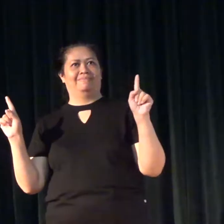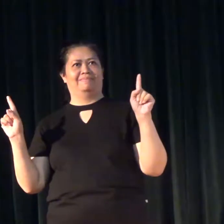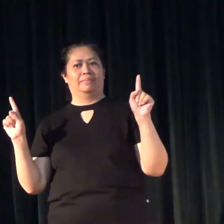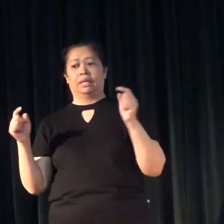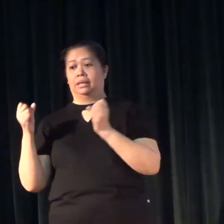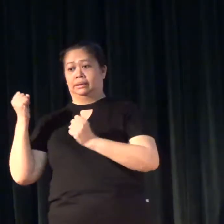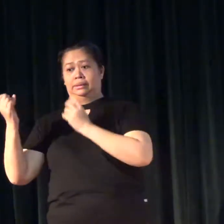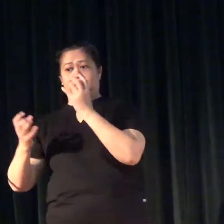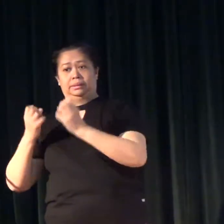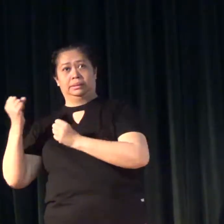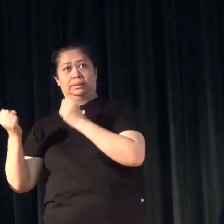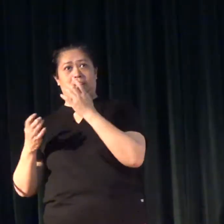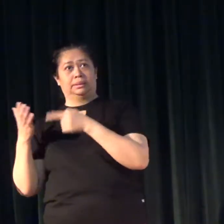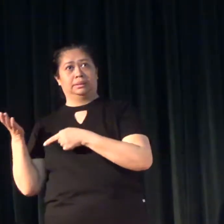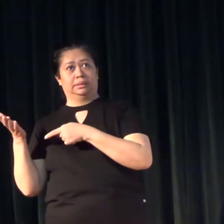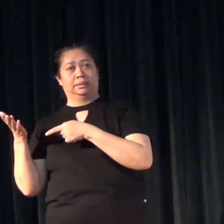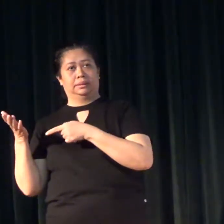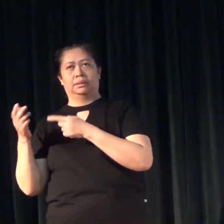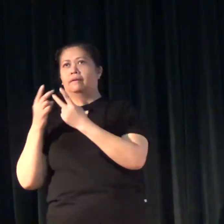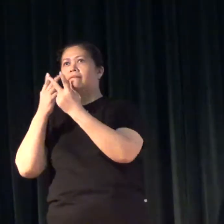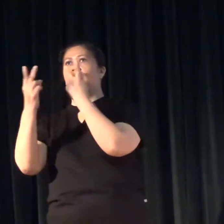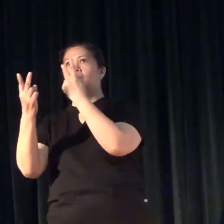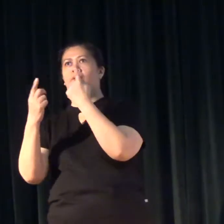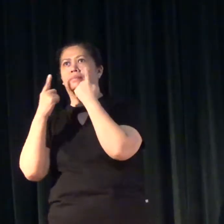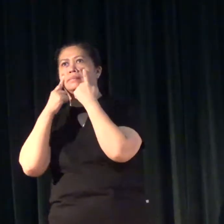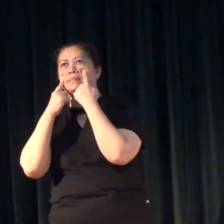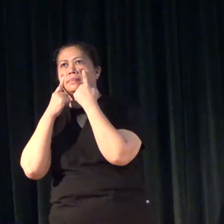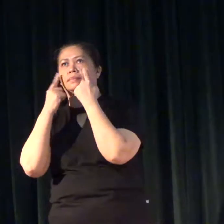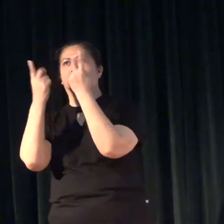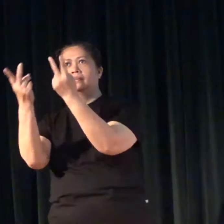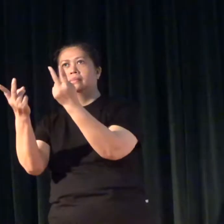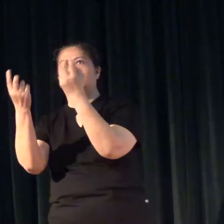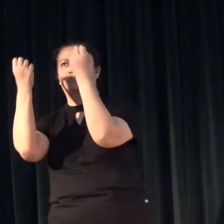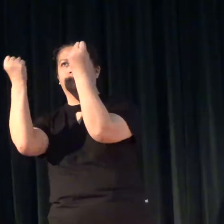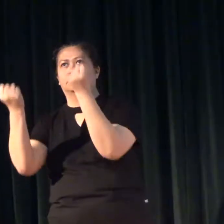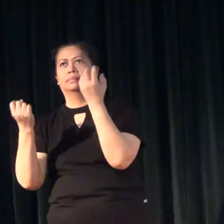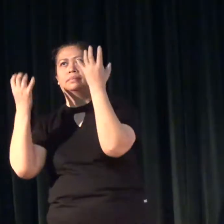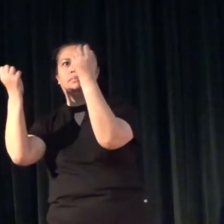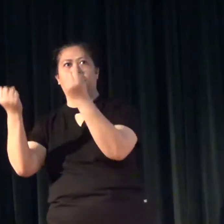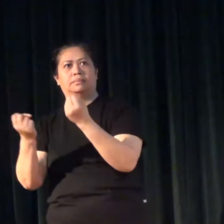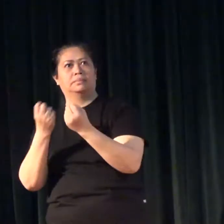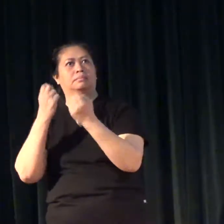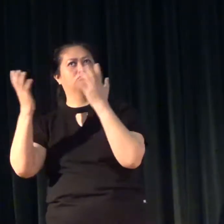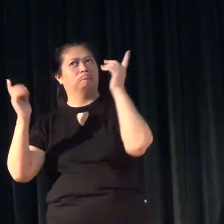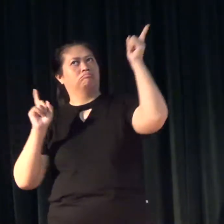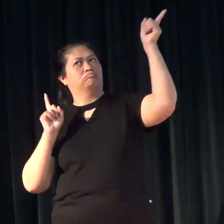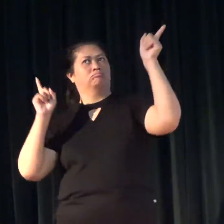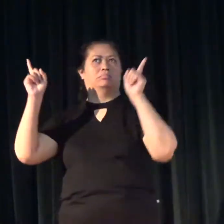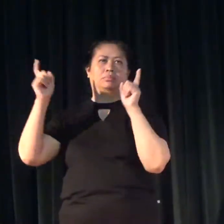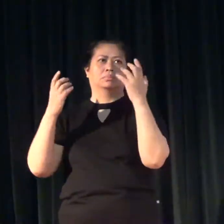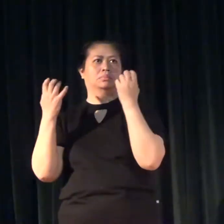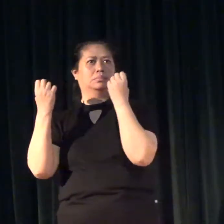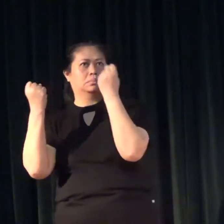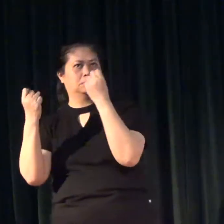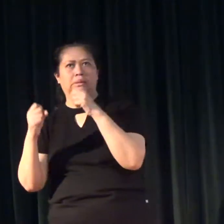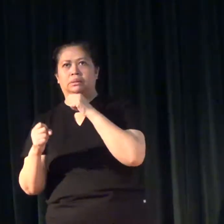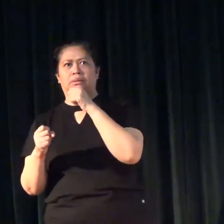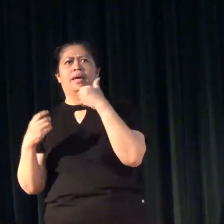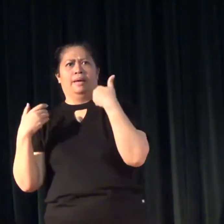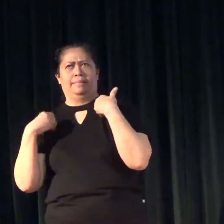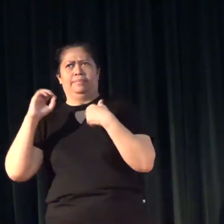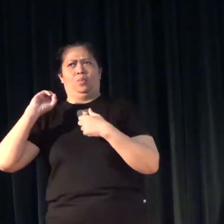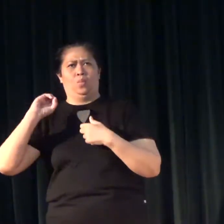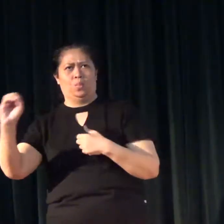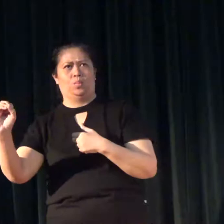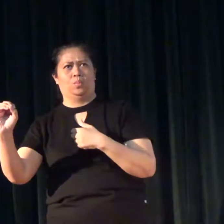Signed language is visual, it's a visual language, it's visual gesture language, it does have